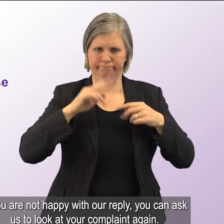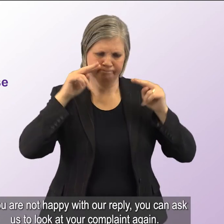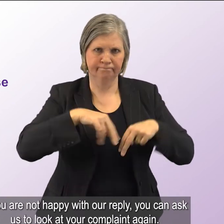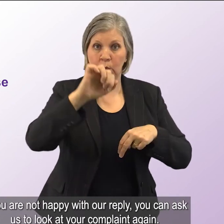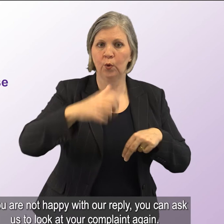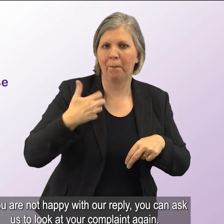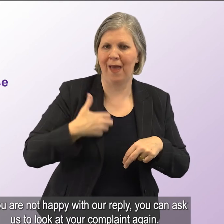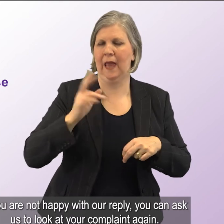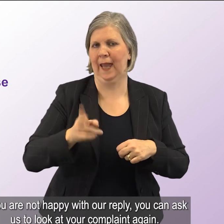your complaint again.